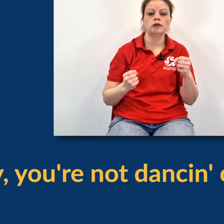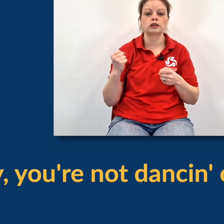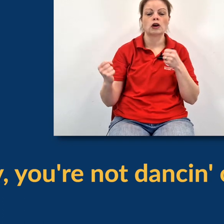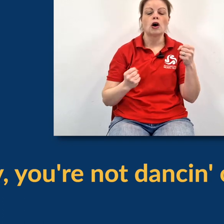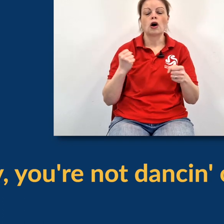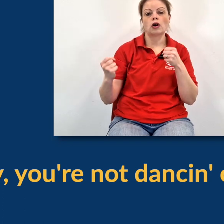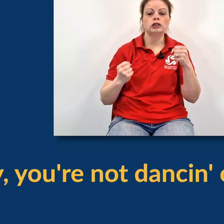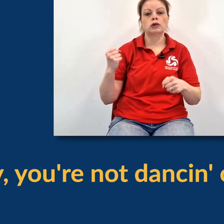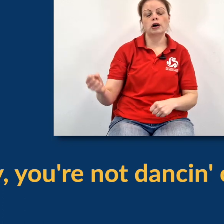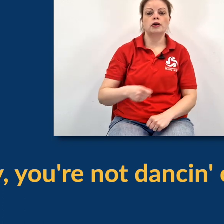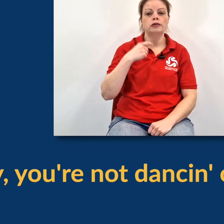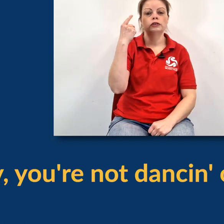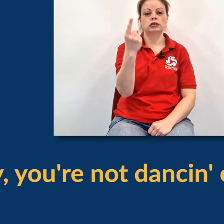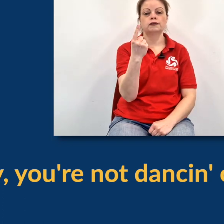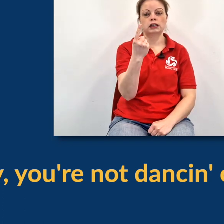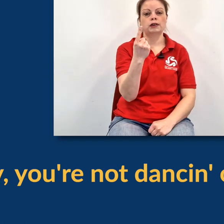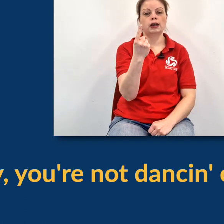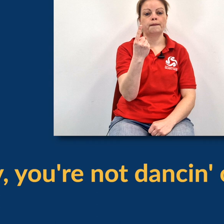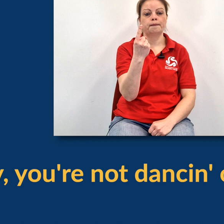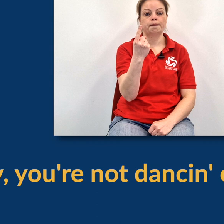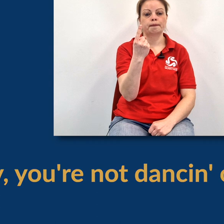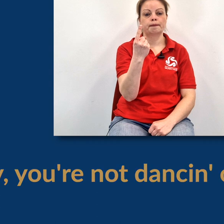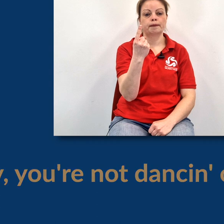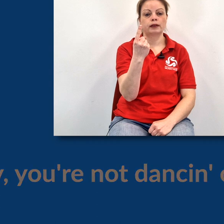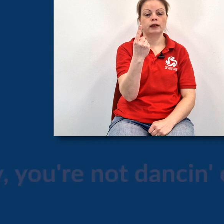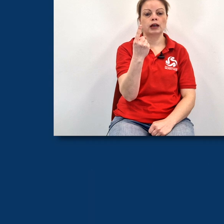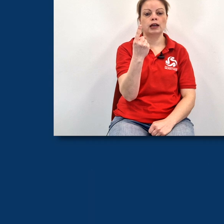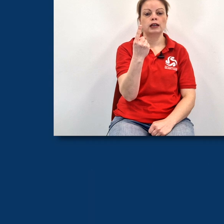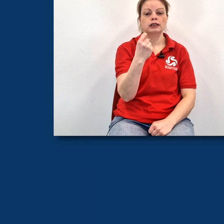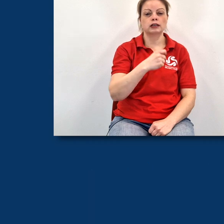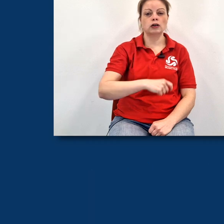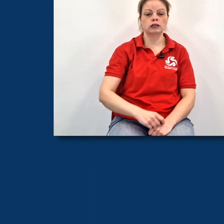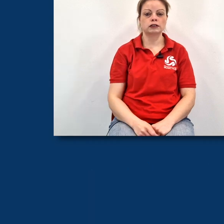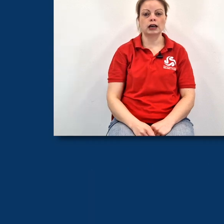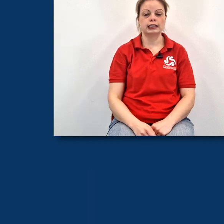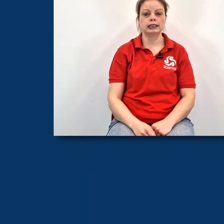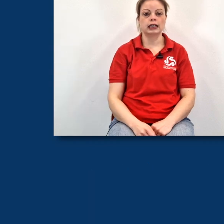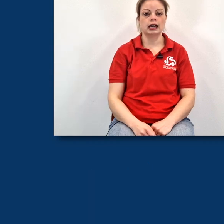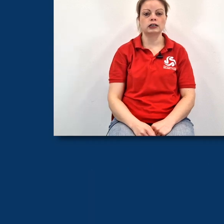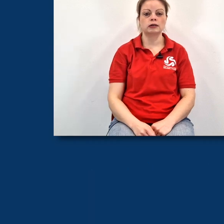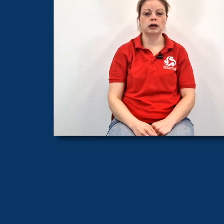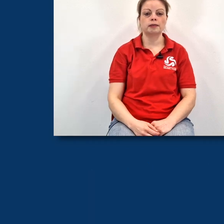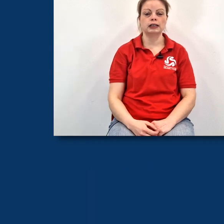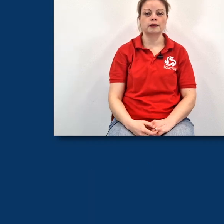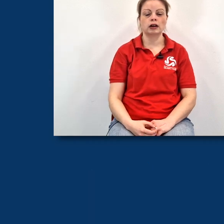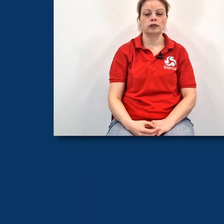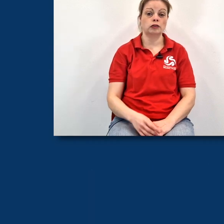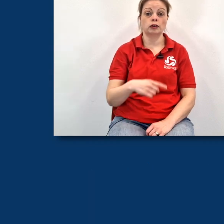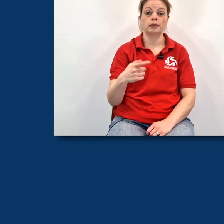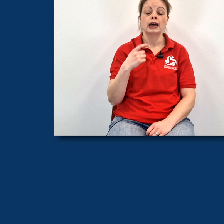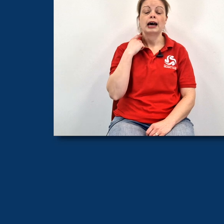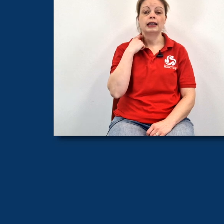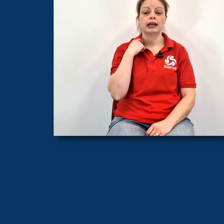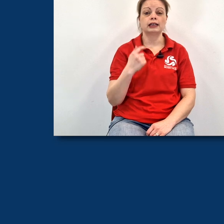moves on your own, just first finger. Okay, so there's lots of signs in there, so let's have a go